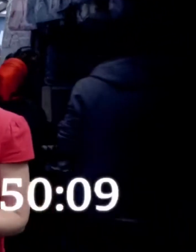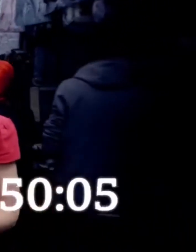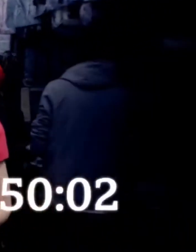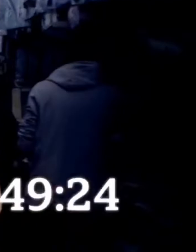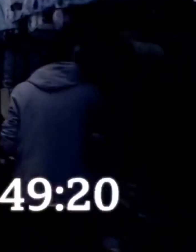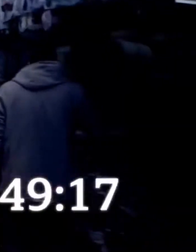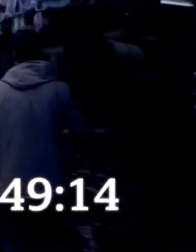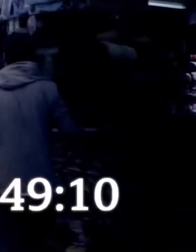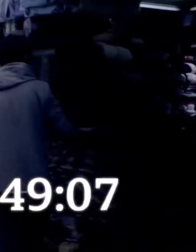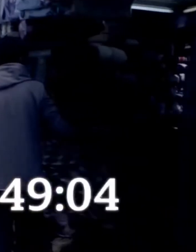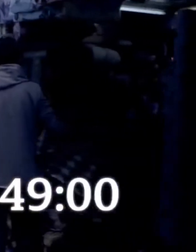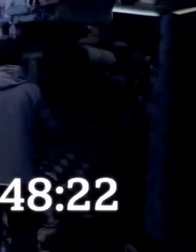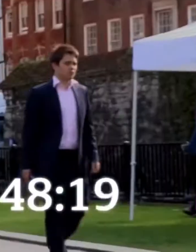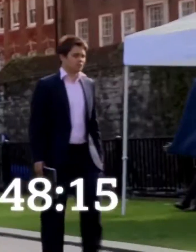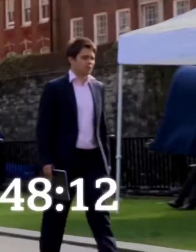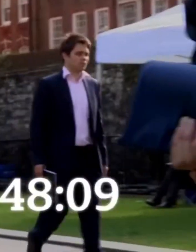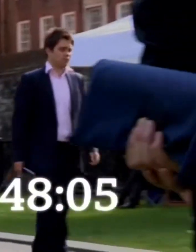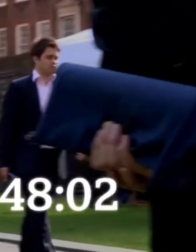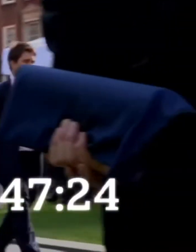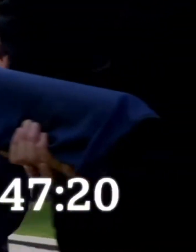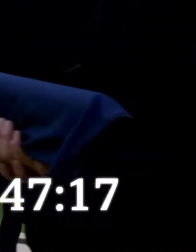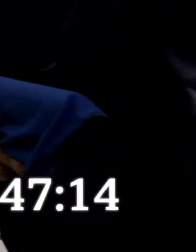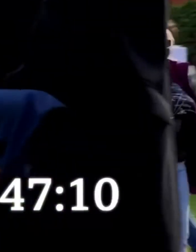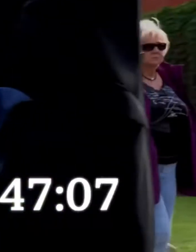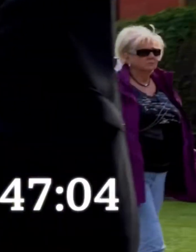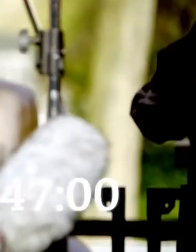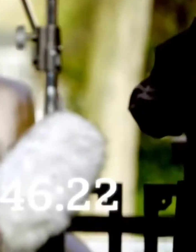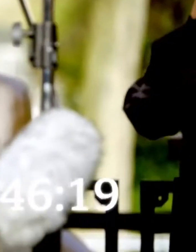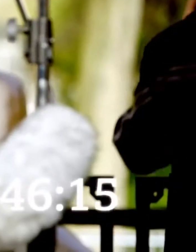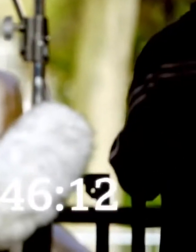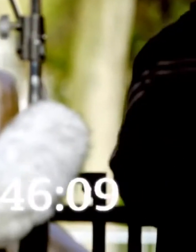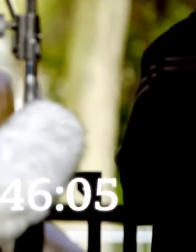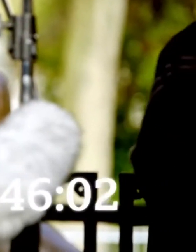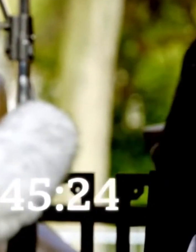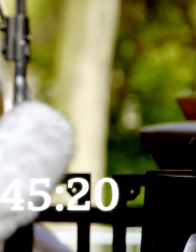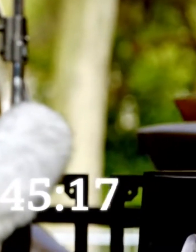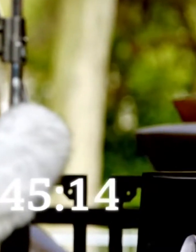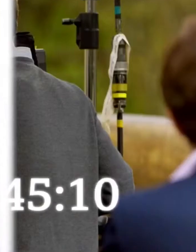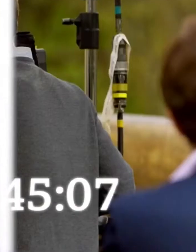so much for